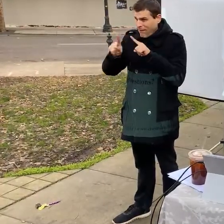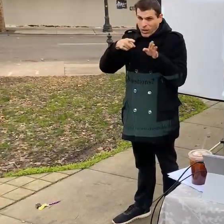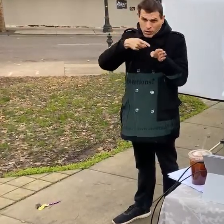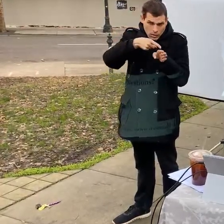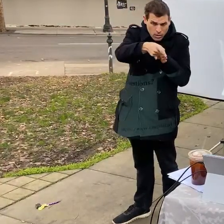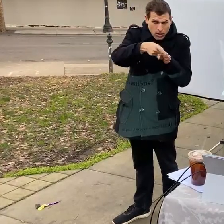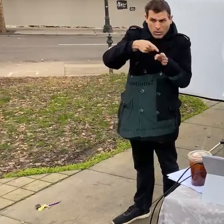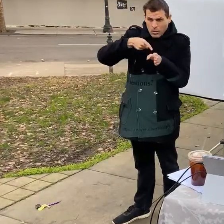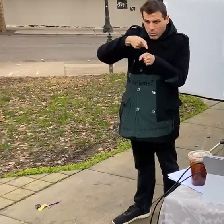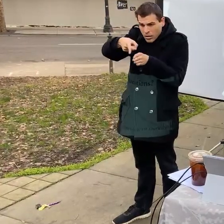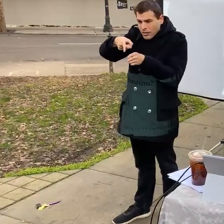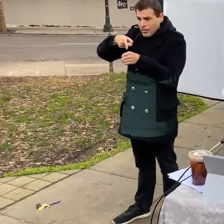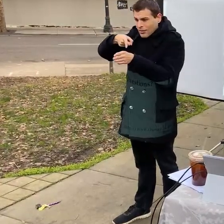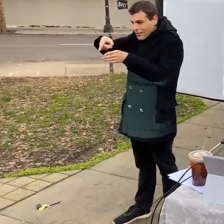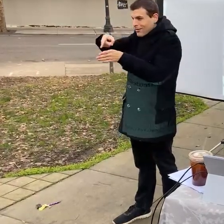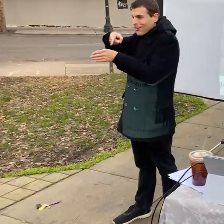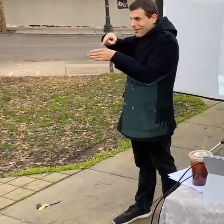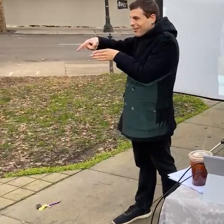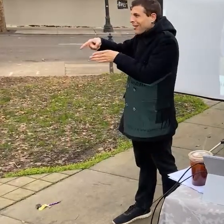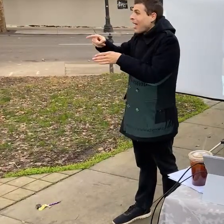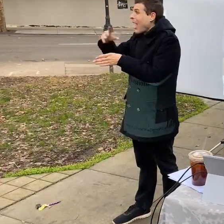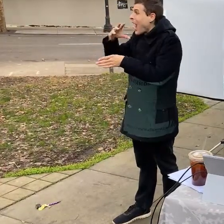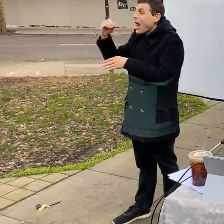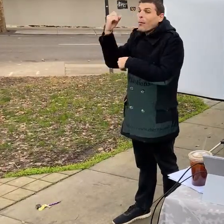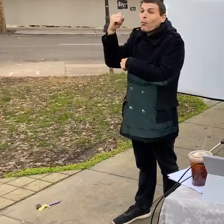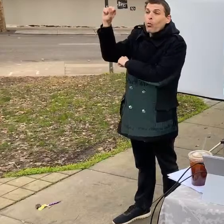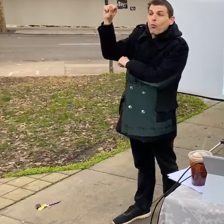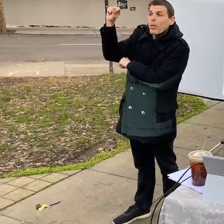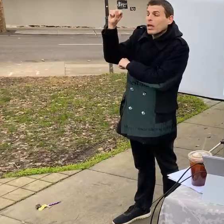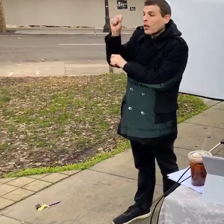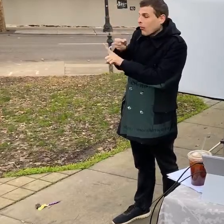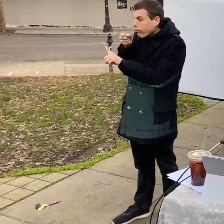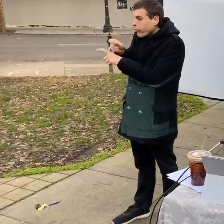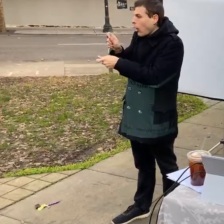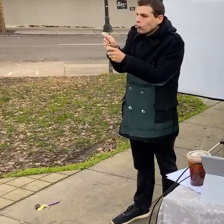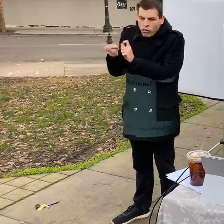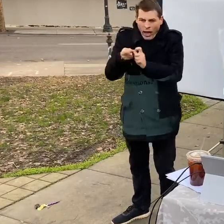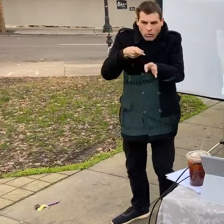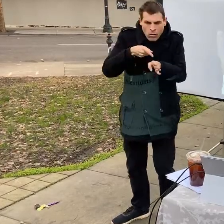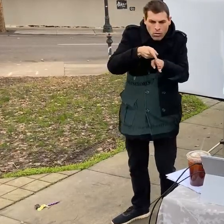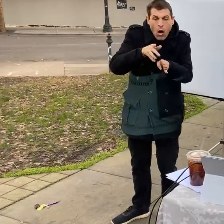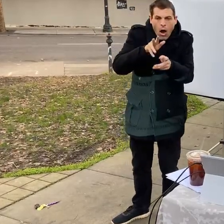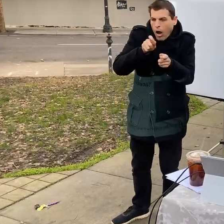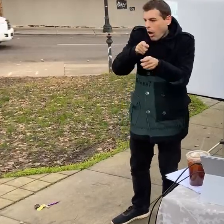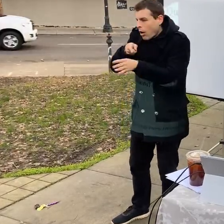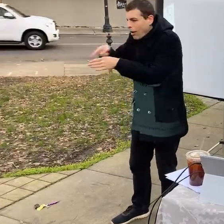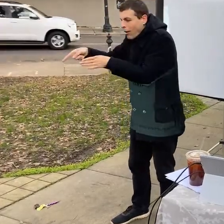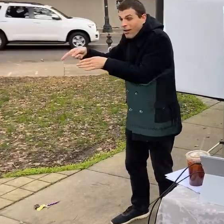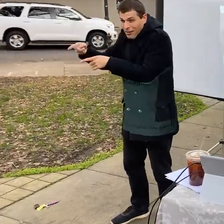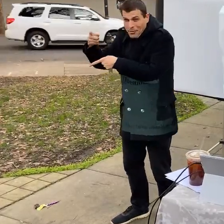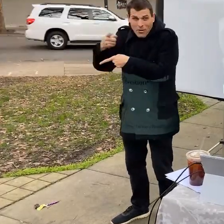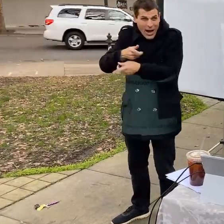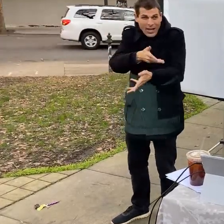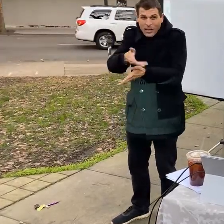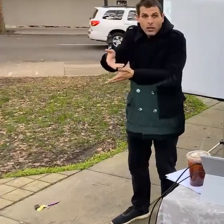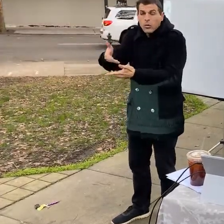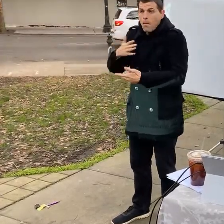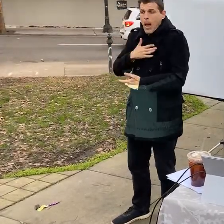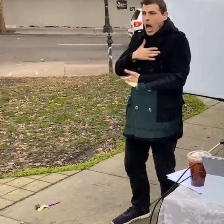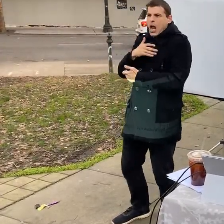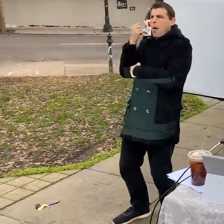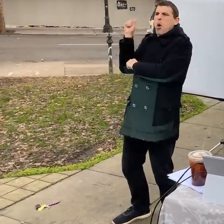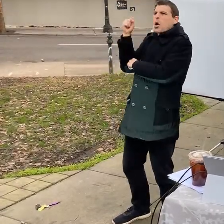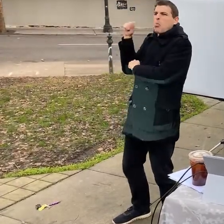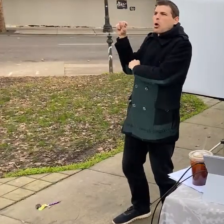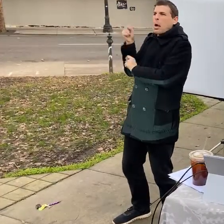stay doing the same thing through this movement and it's very empowering and it makes me feel very